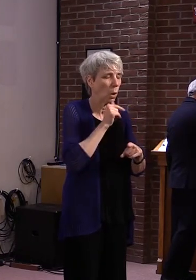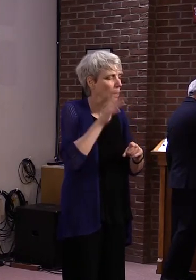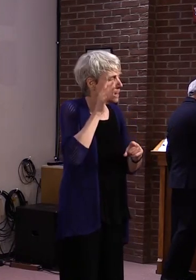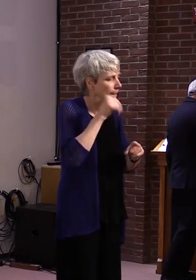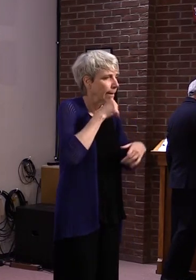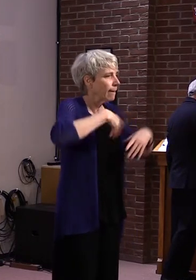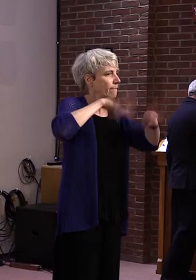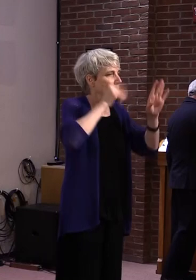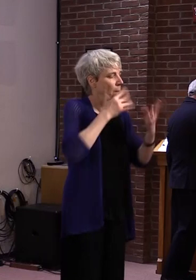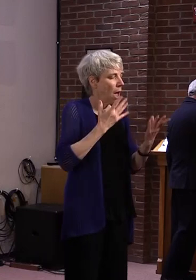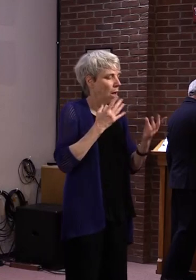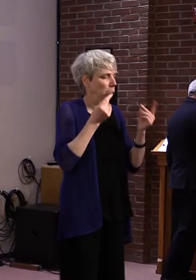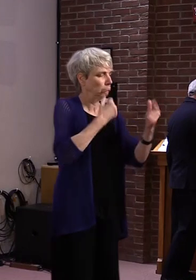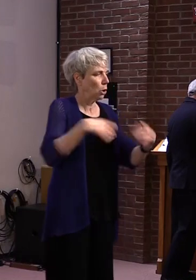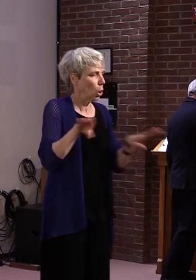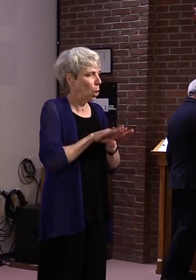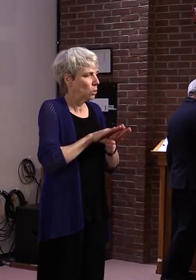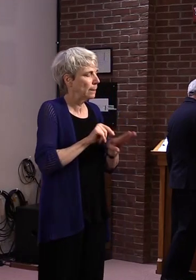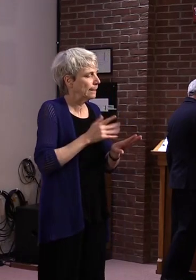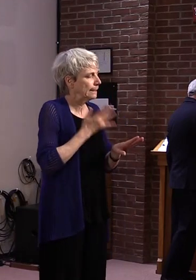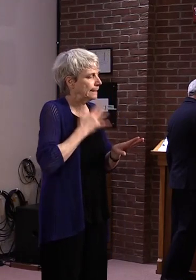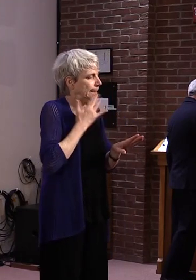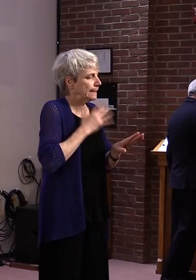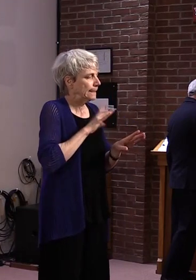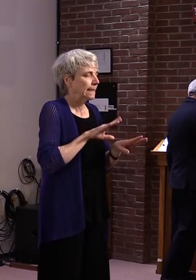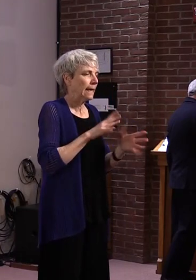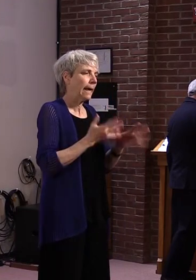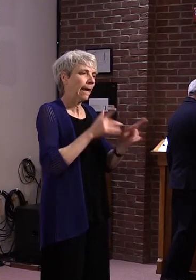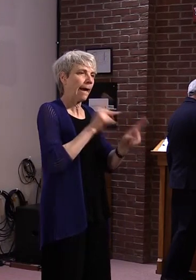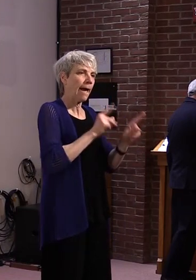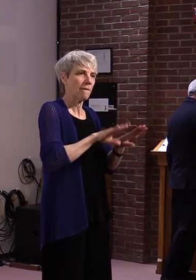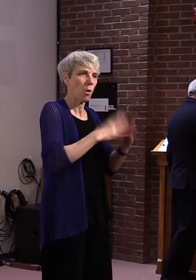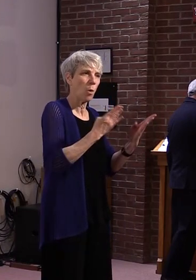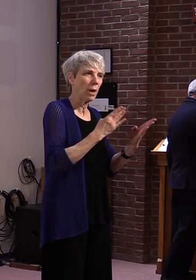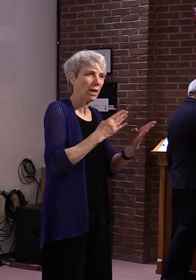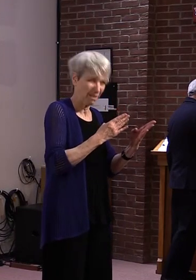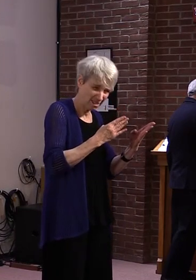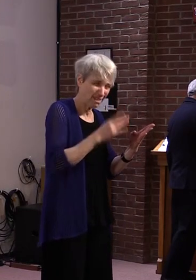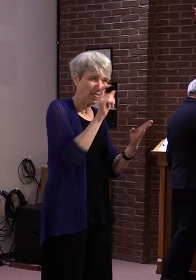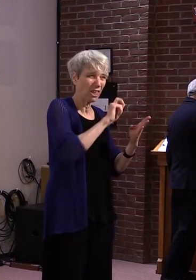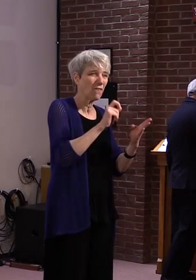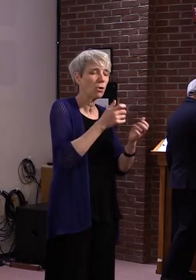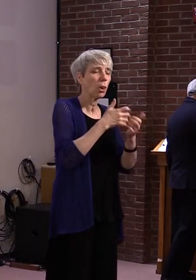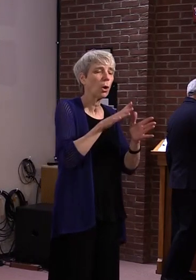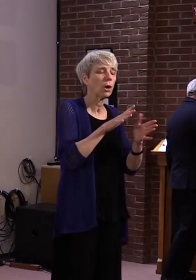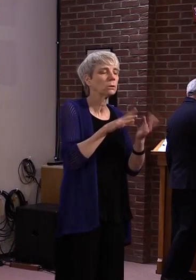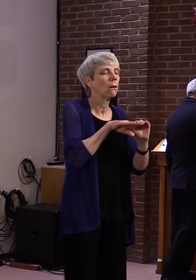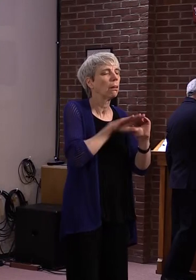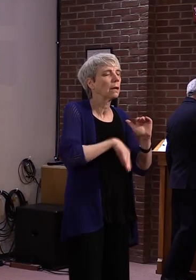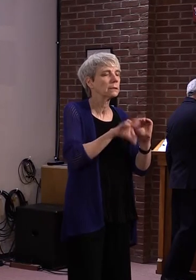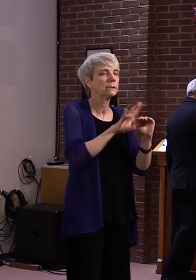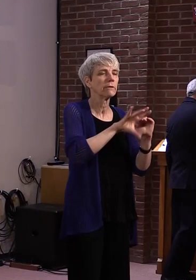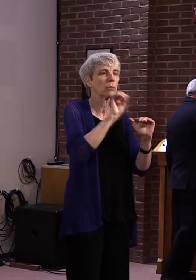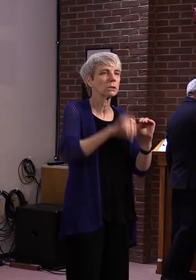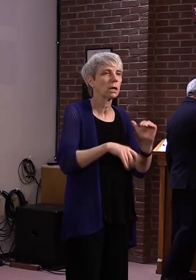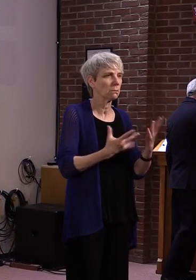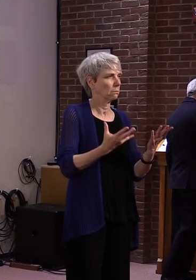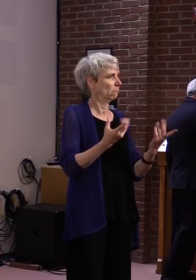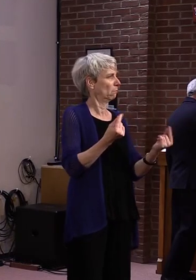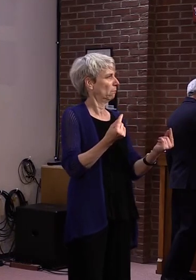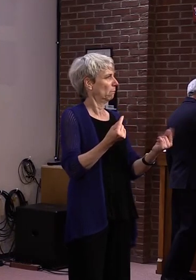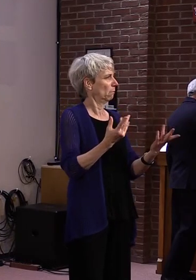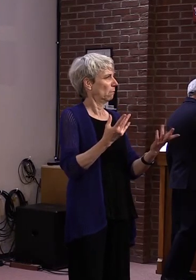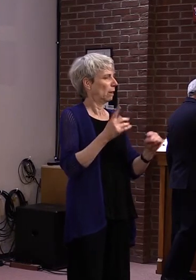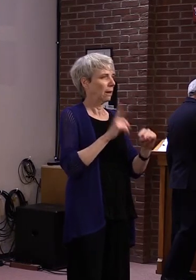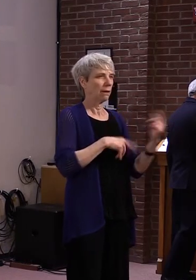speak, that are that are really in danger of are on the on the brink of ruin, as I said before, and won't be able